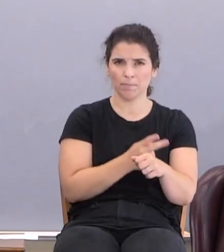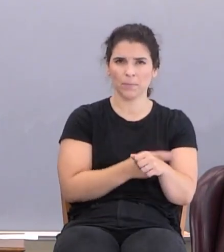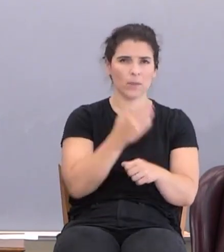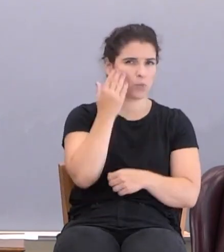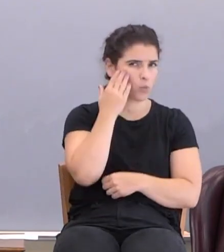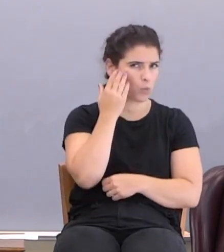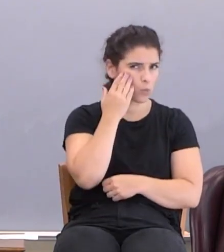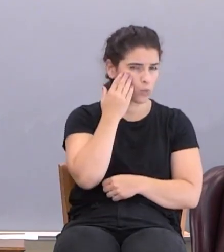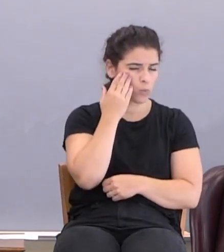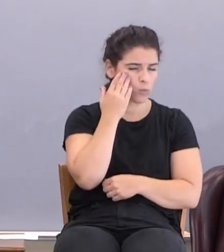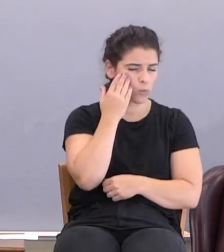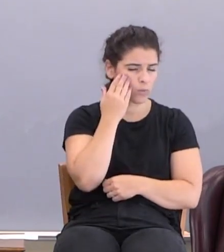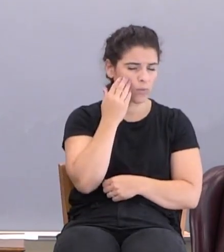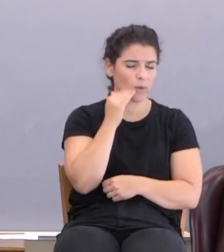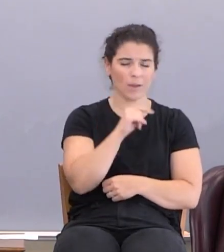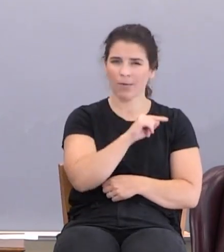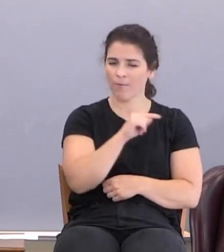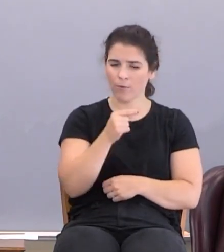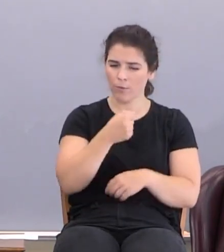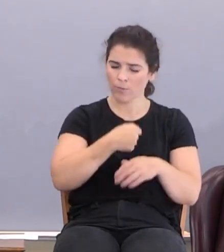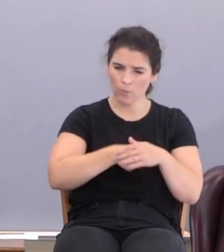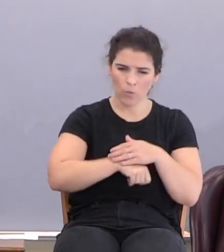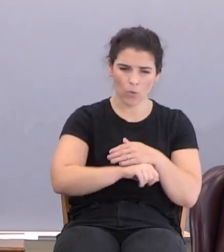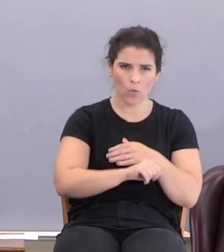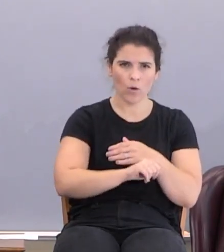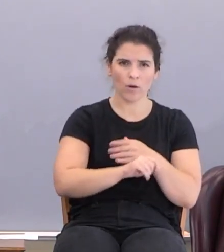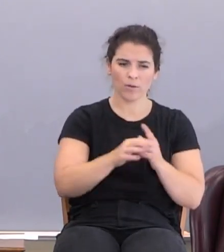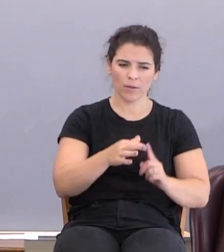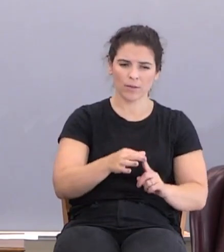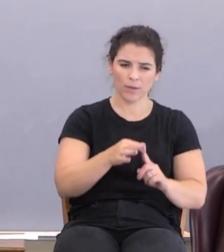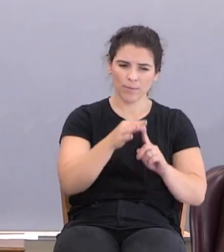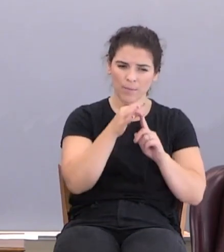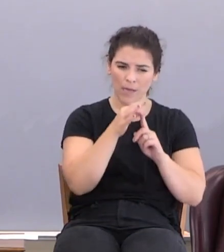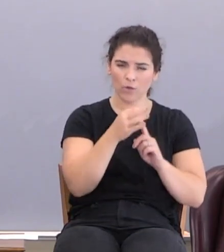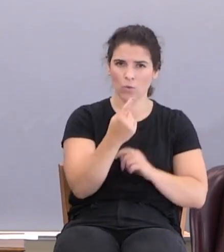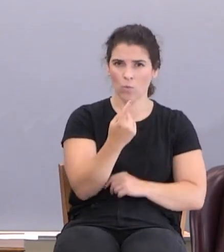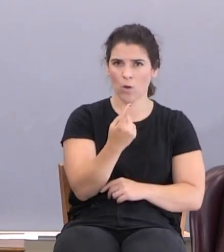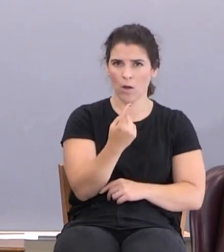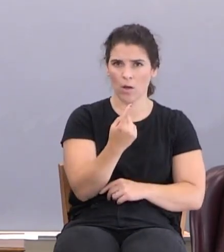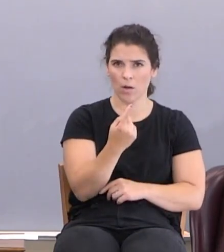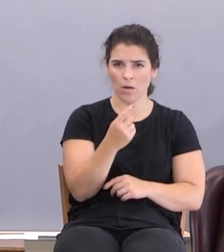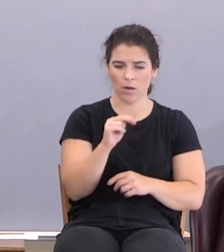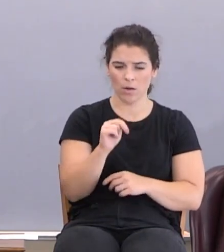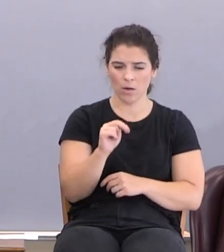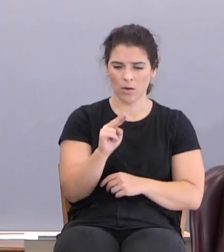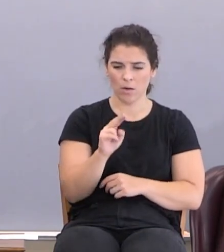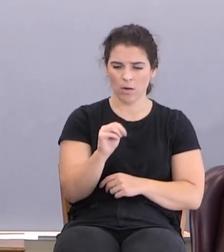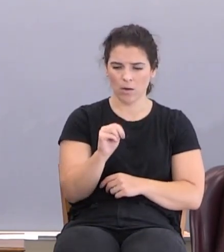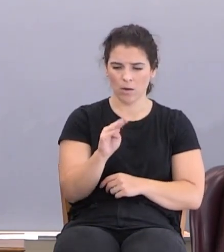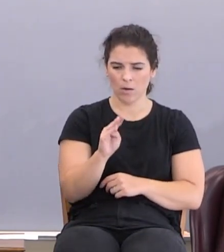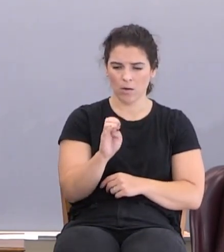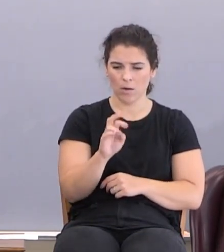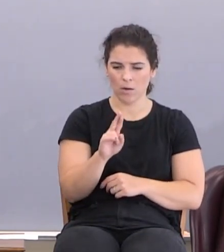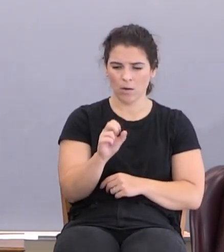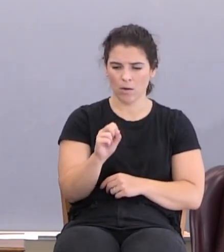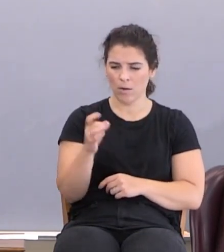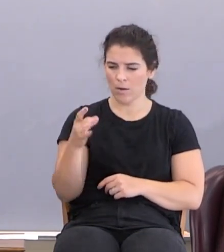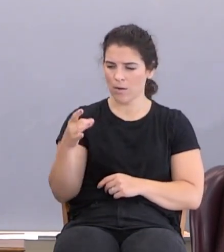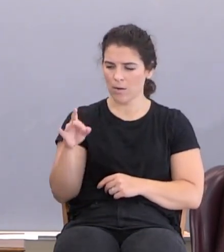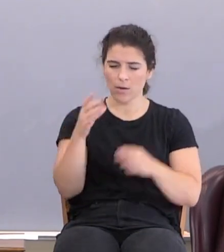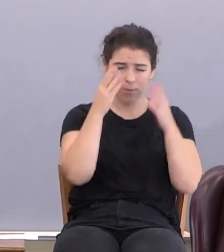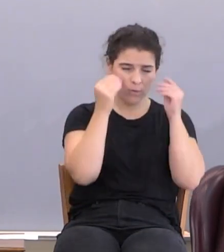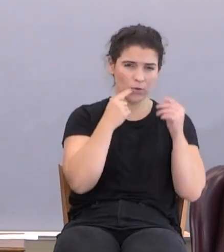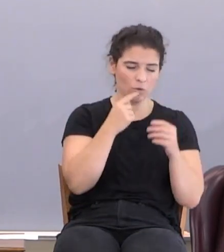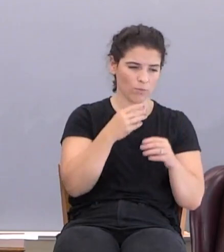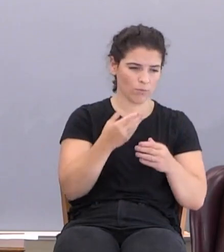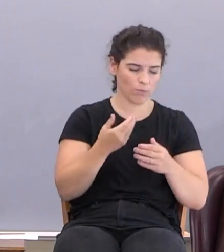He knew that it needed to, the firstlings, he knew it had to be that special one. Numbers 18, Moses said that, when you bring one, you bring that